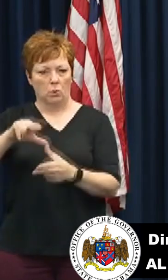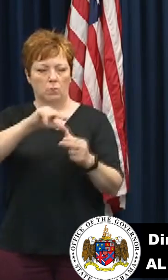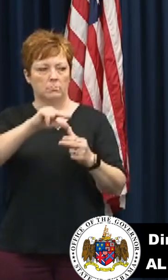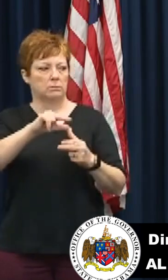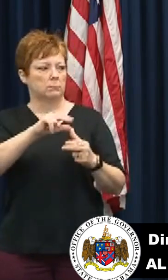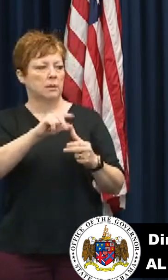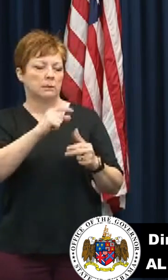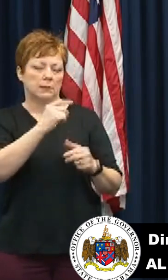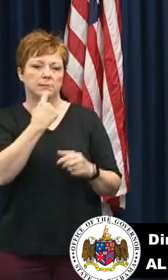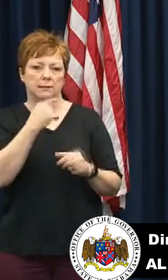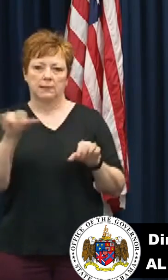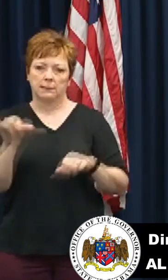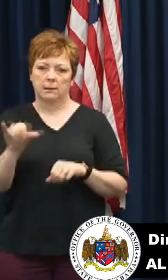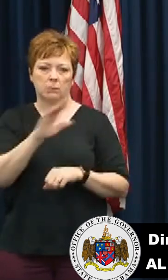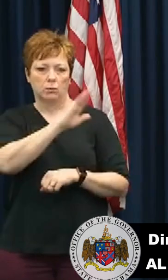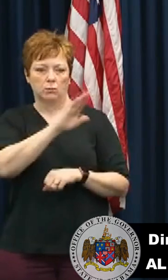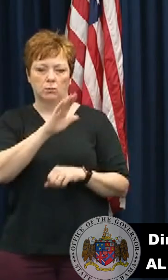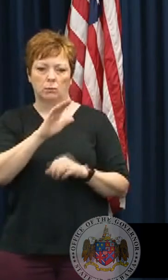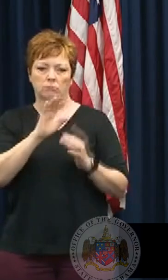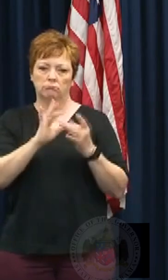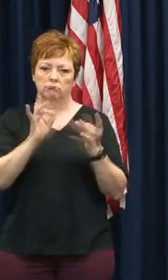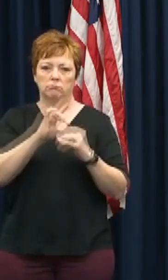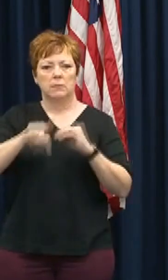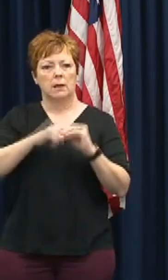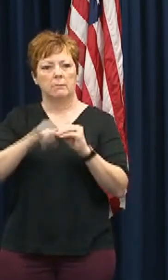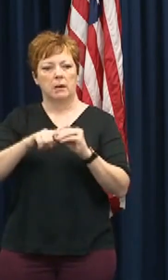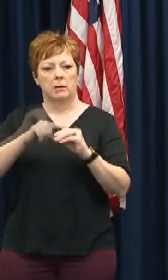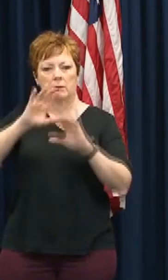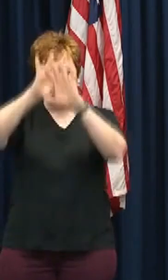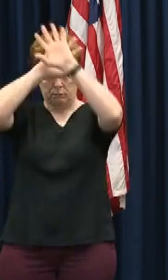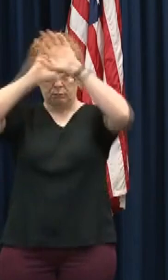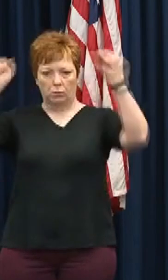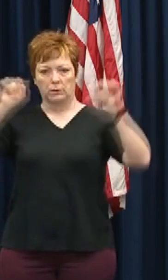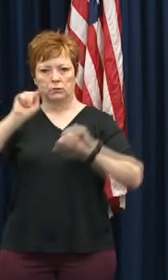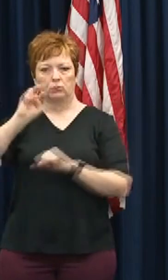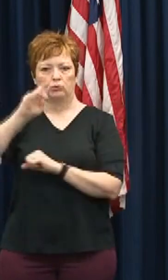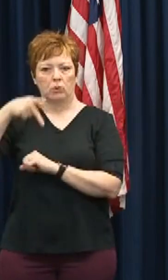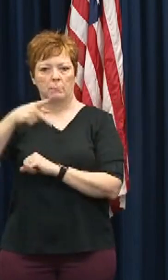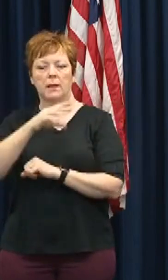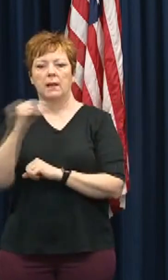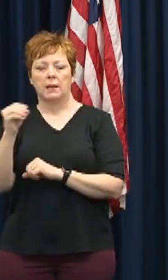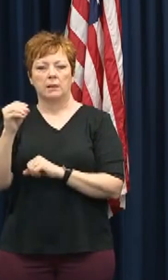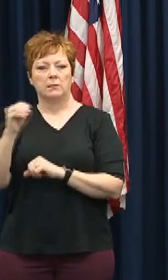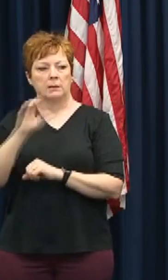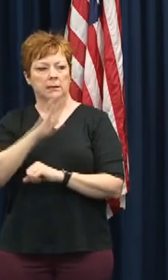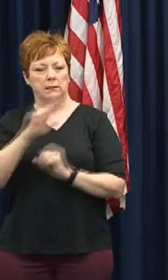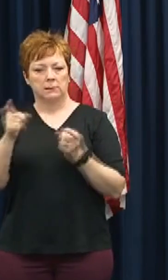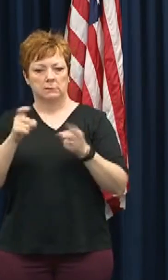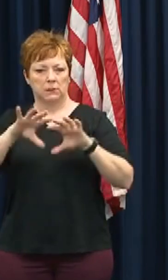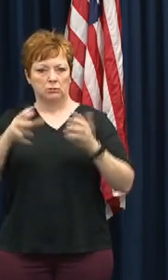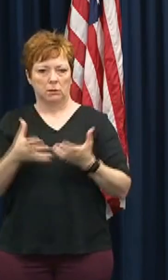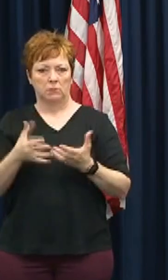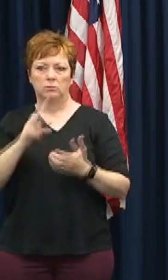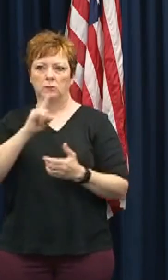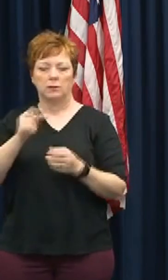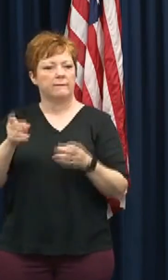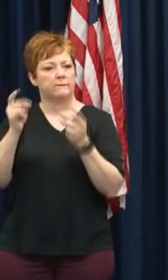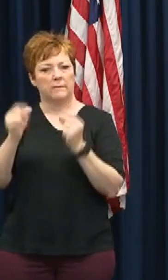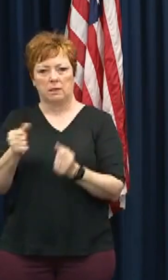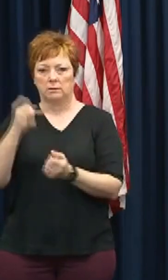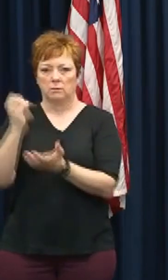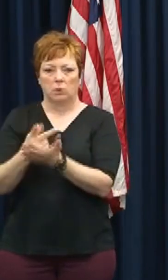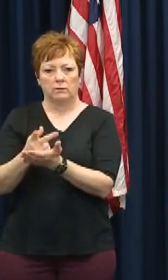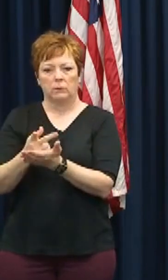Trump and his administration for his quick approval of our federal emergency declaration to provide needed emergency federal assistance to